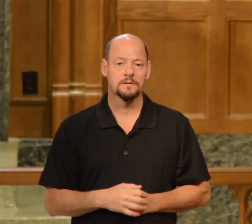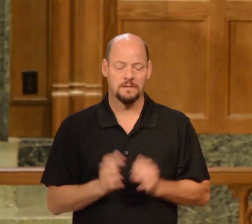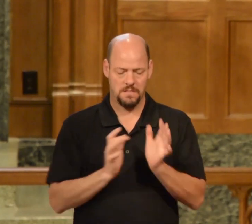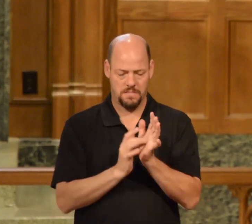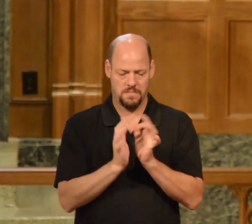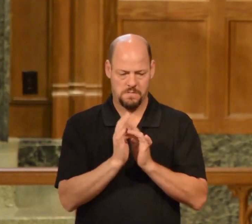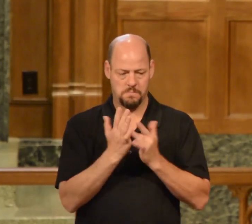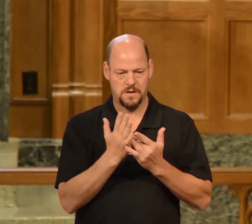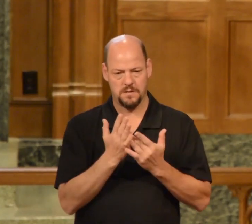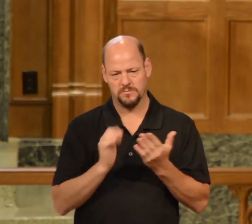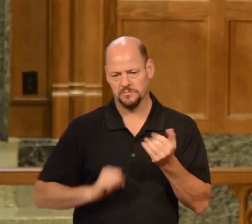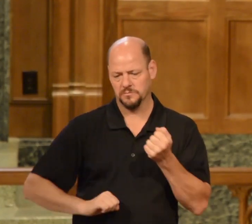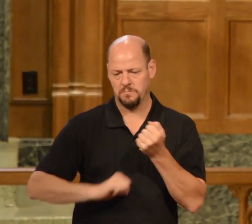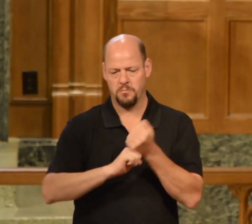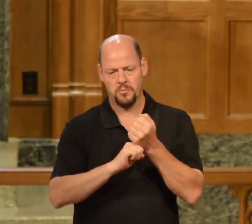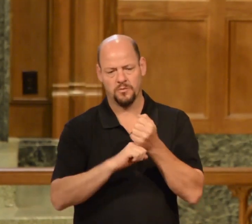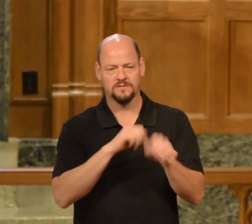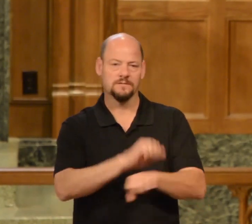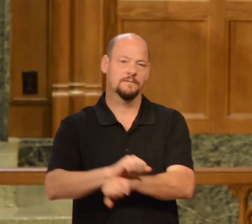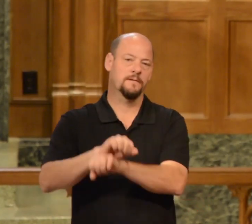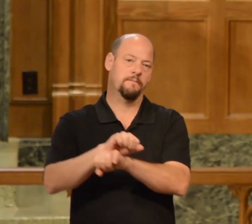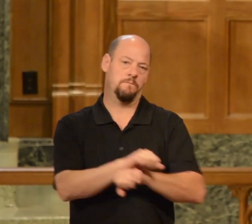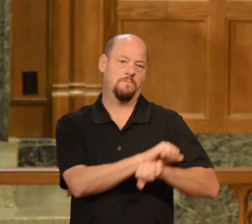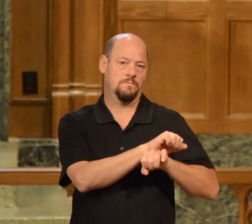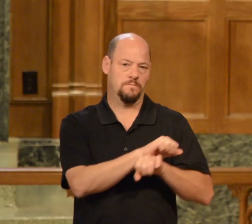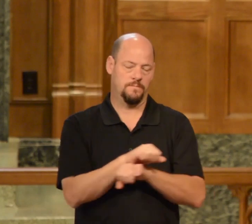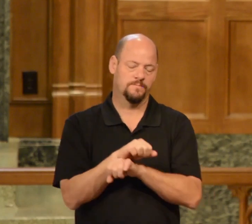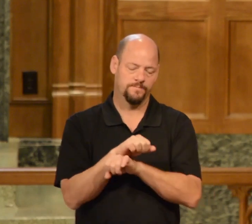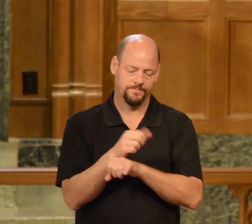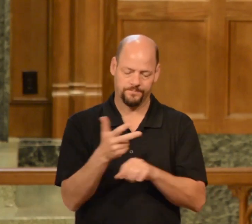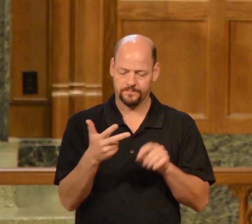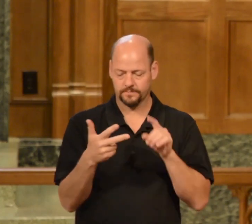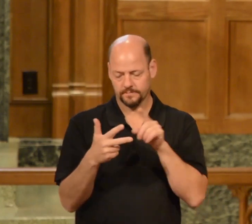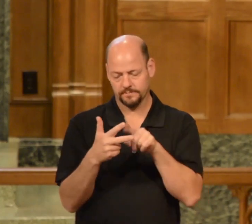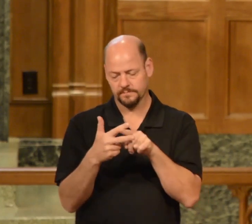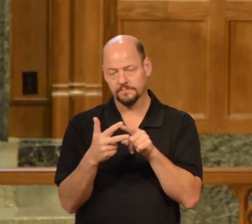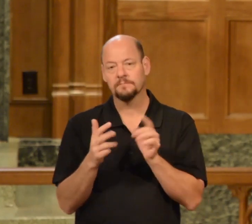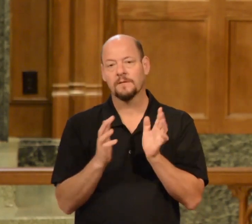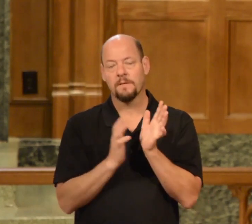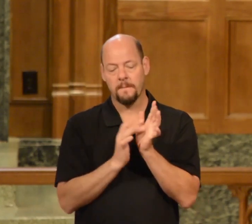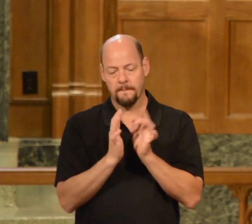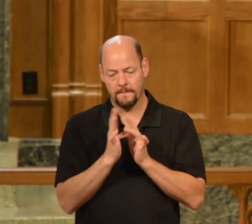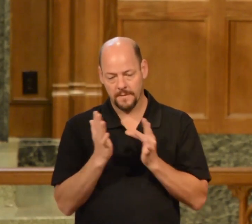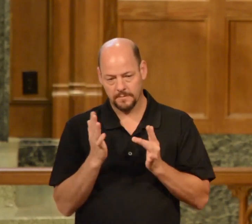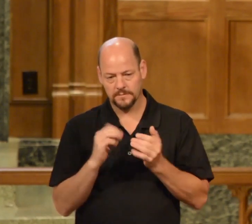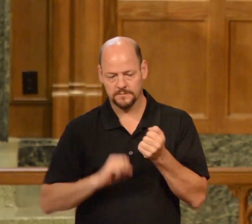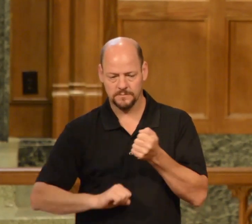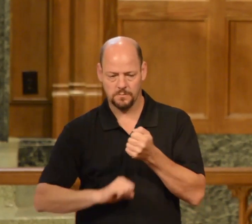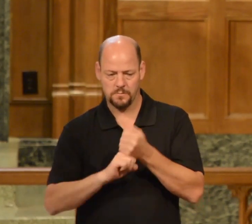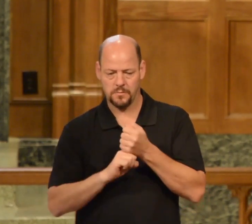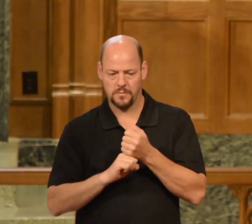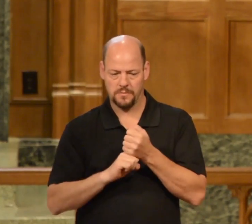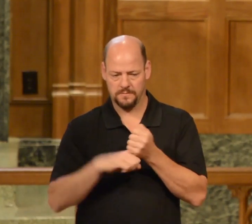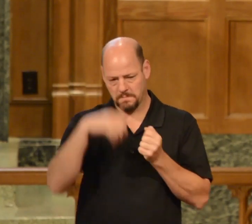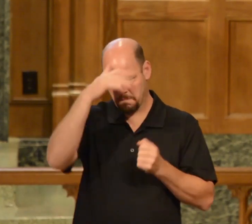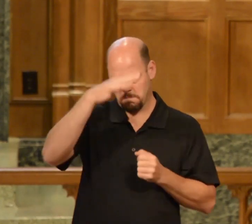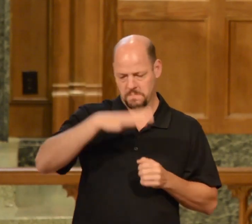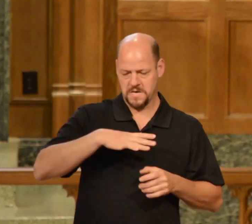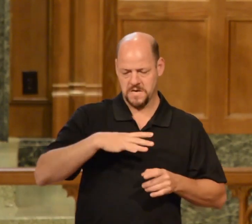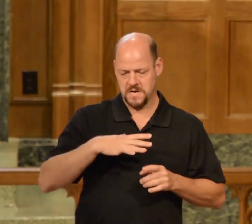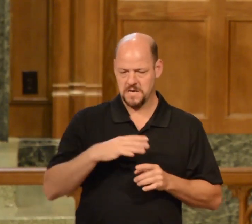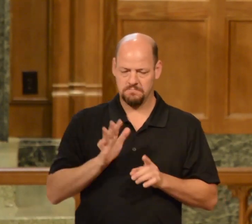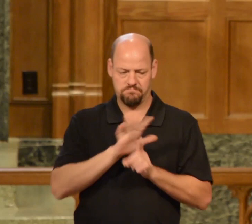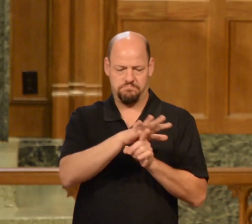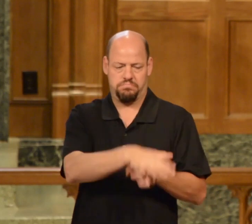Bible the supports slavery the Bible supports patriarchy and the oppression of